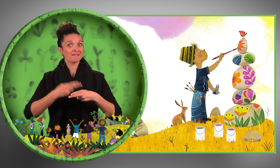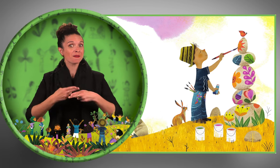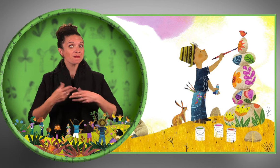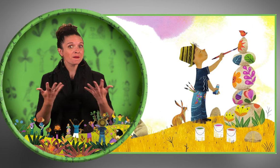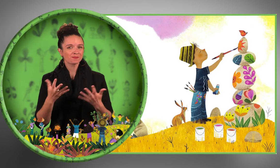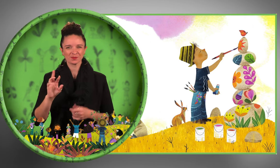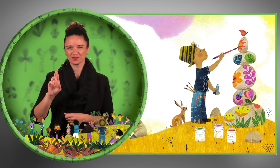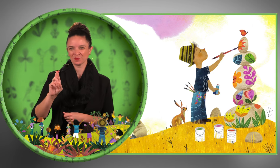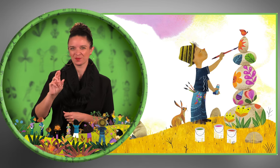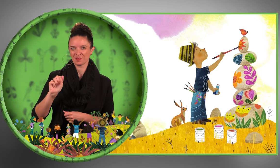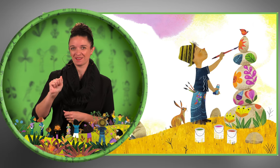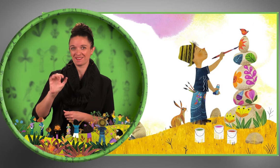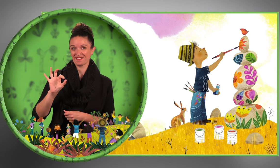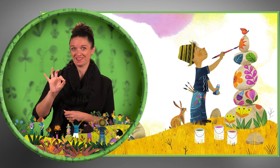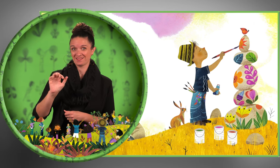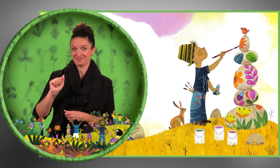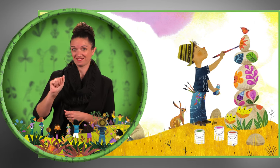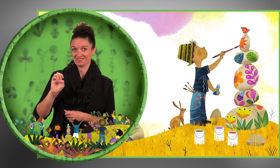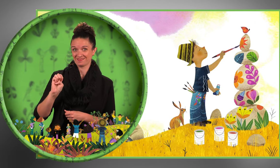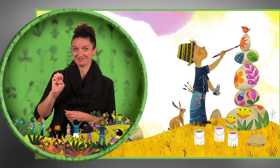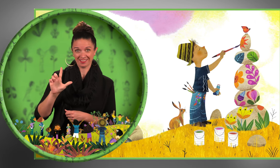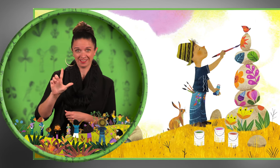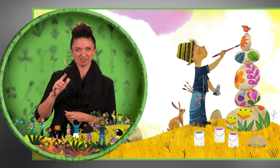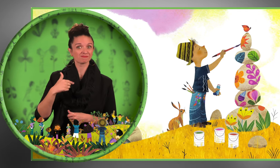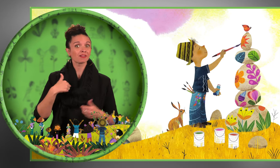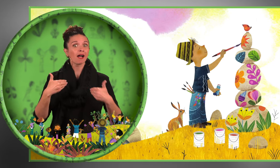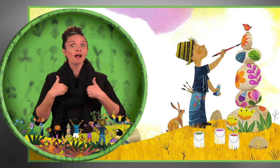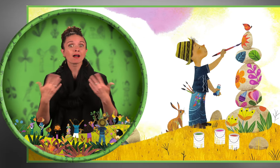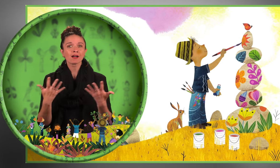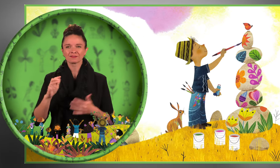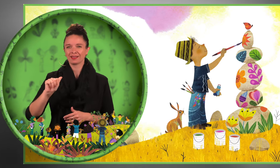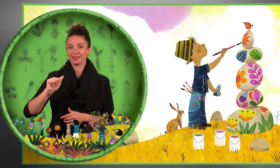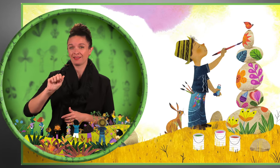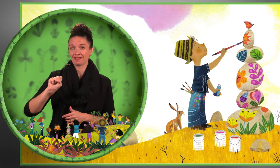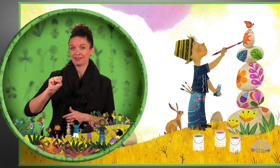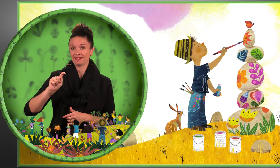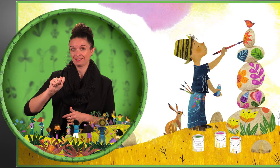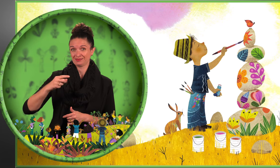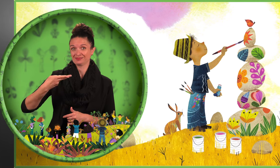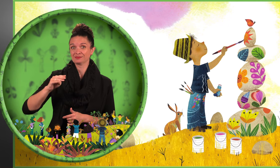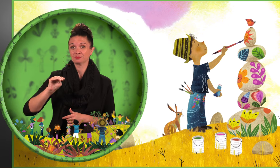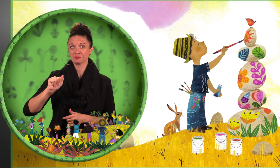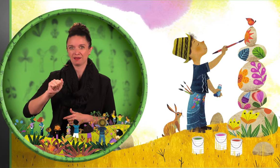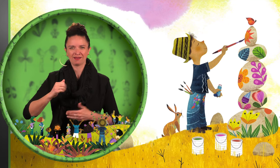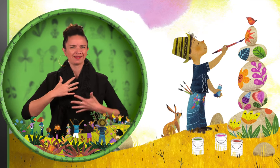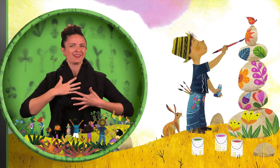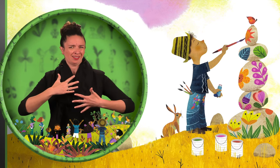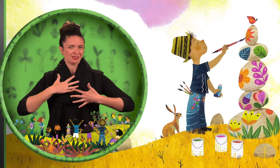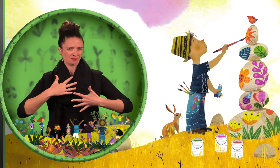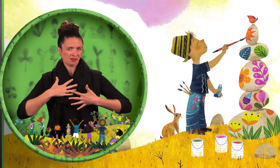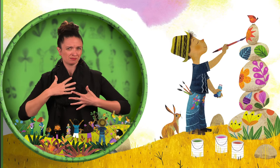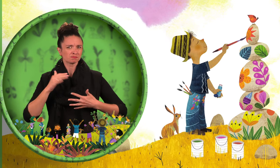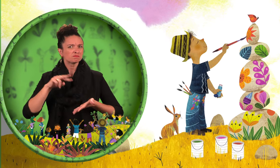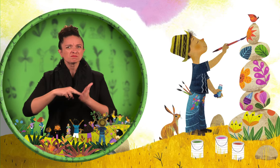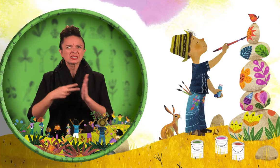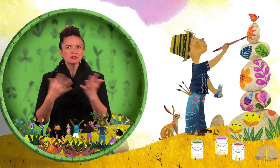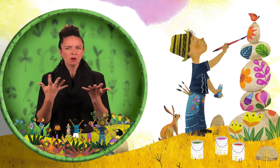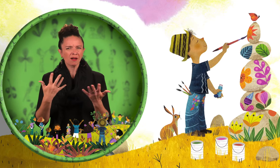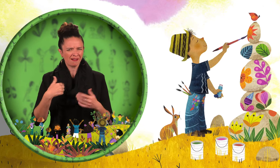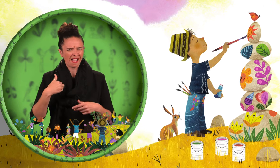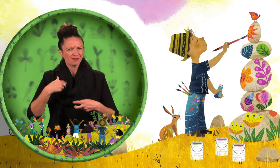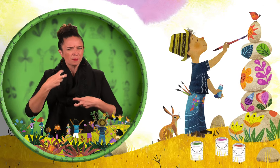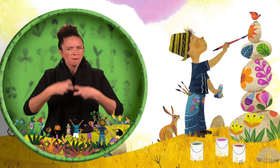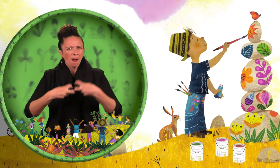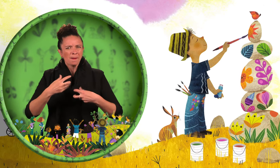I do! My name is Raphael, and I have asthma, which means I sometimes